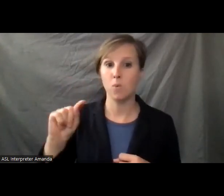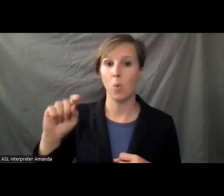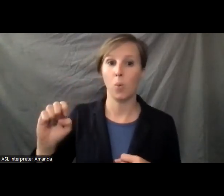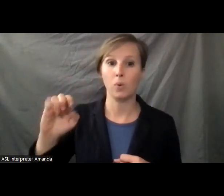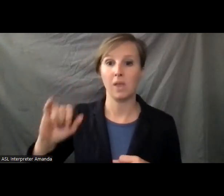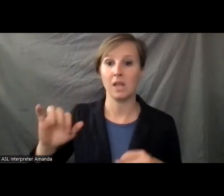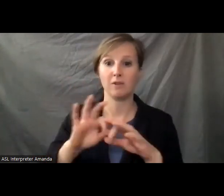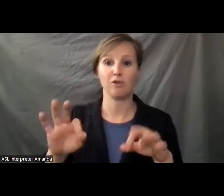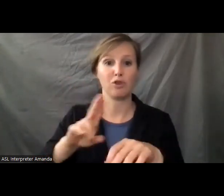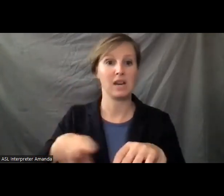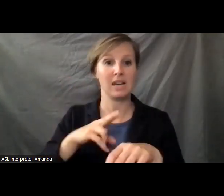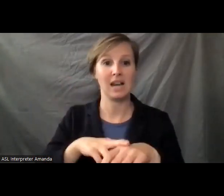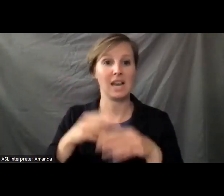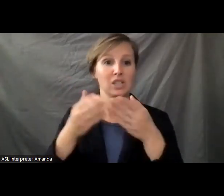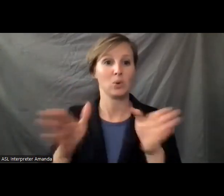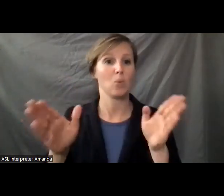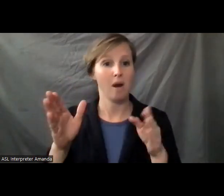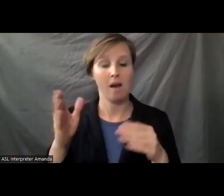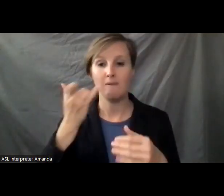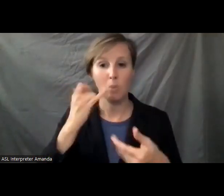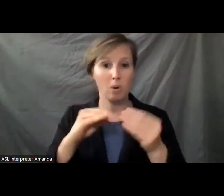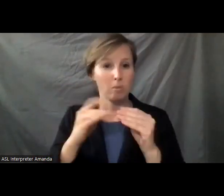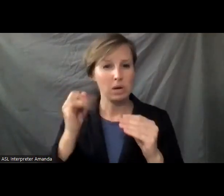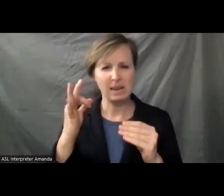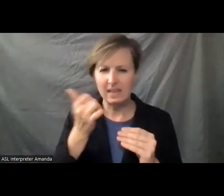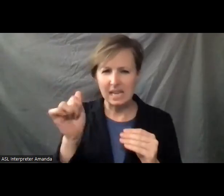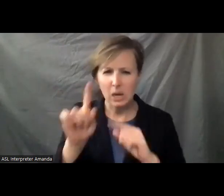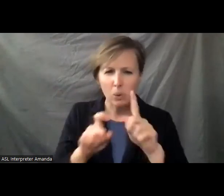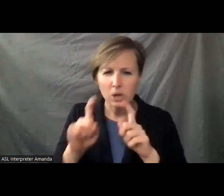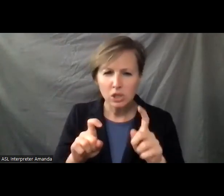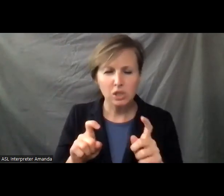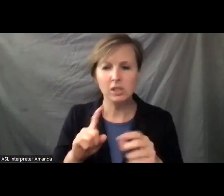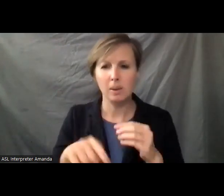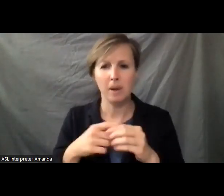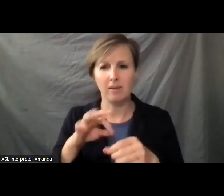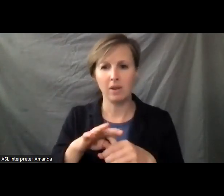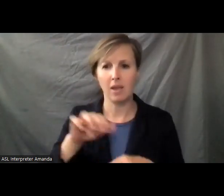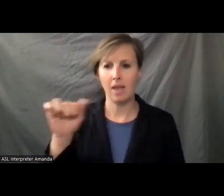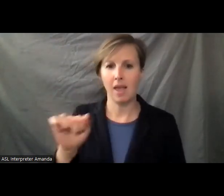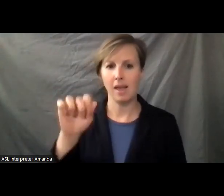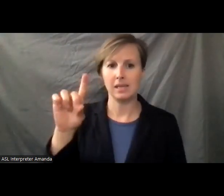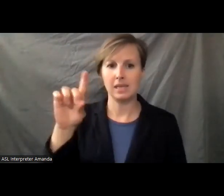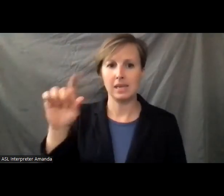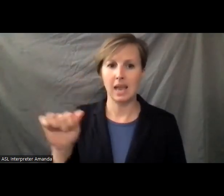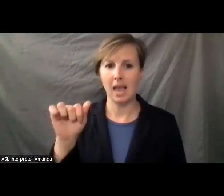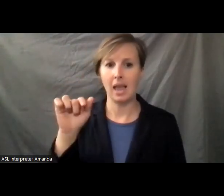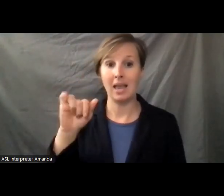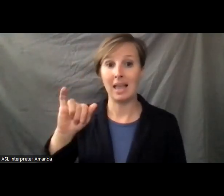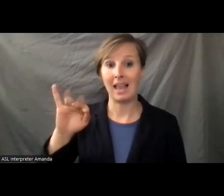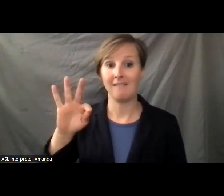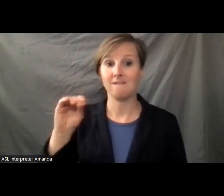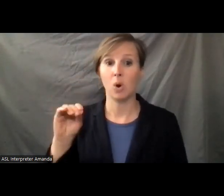nationwide hotline. If you have questions about voting, at adainfo